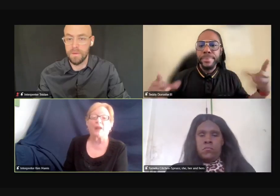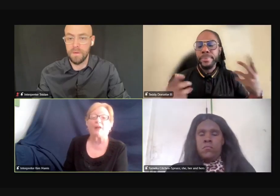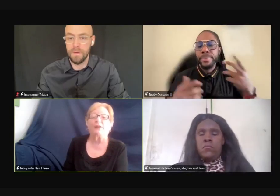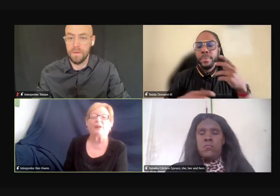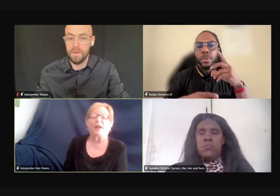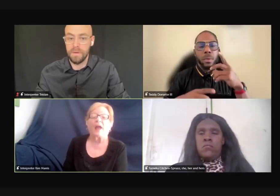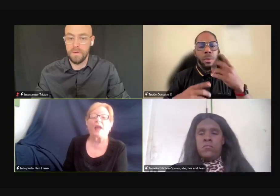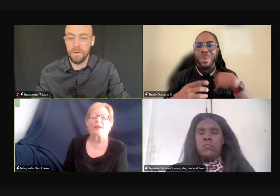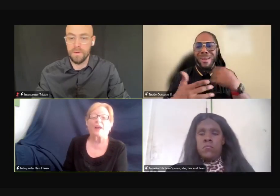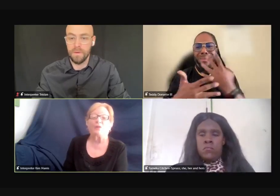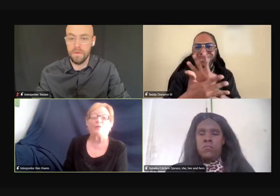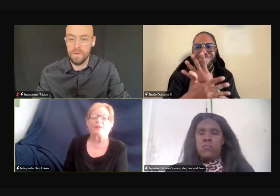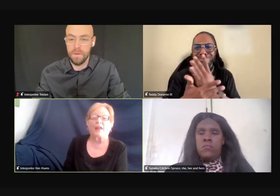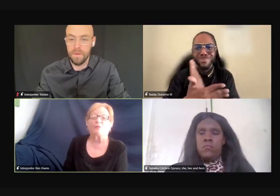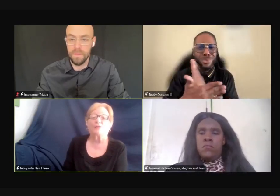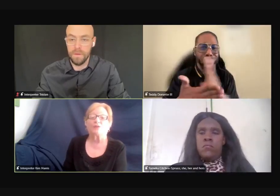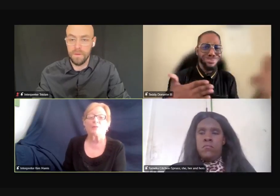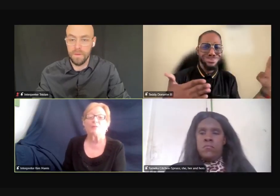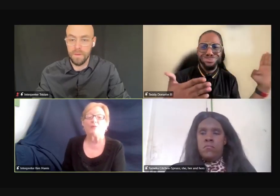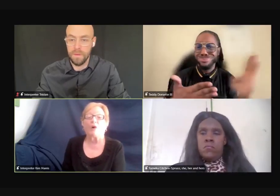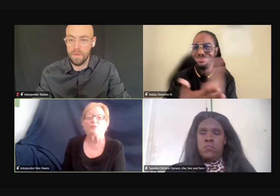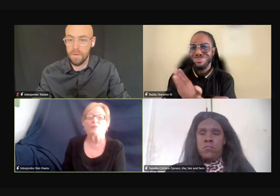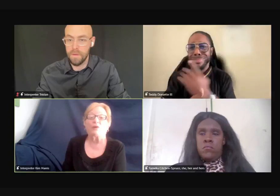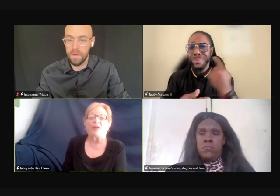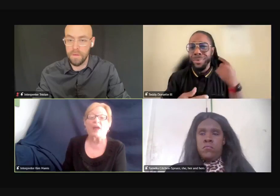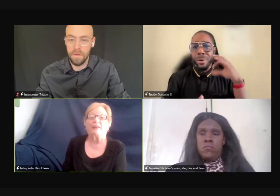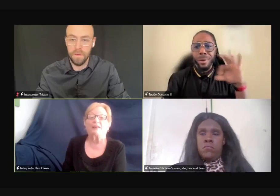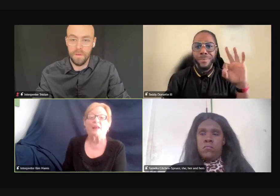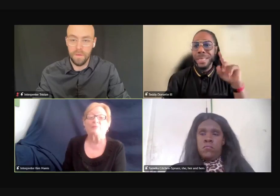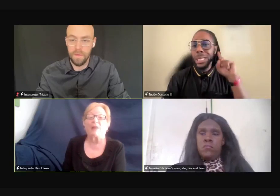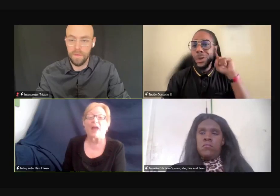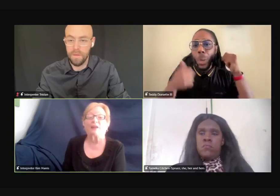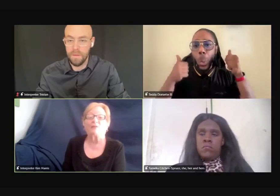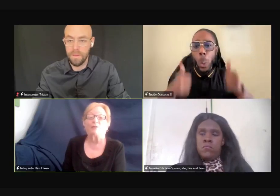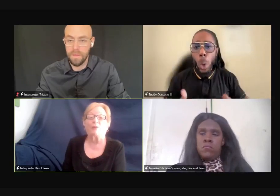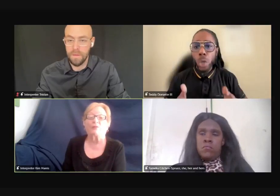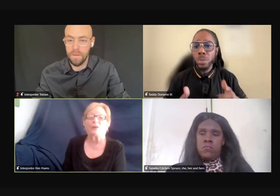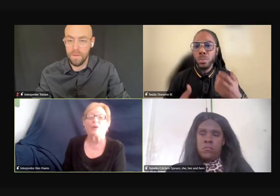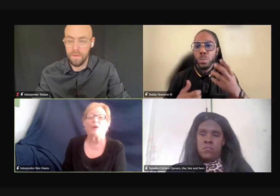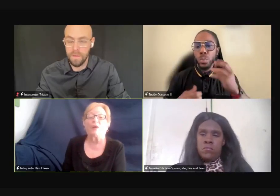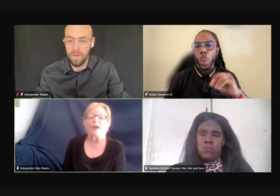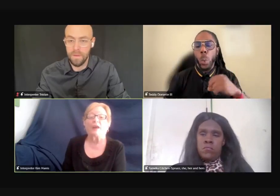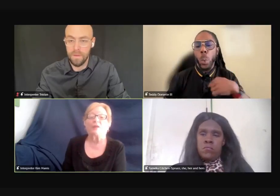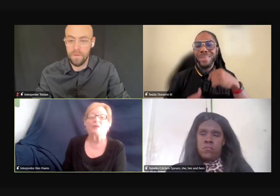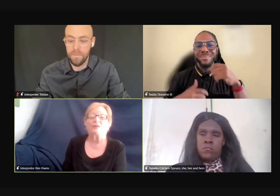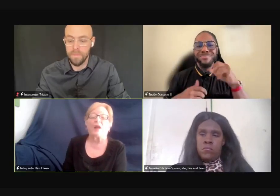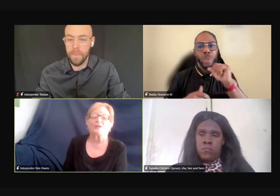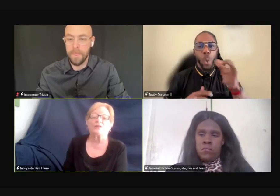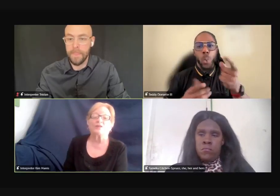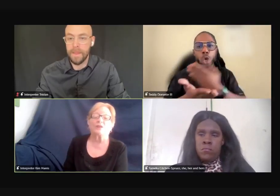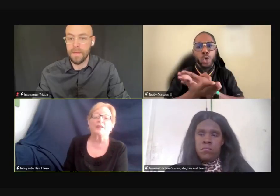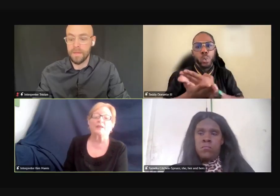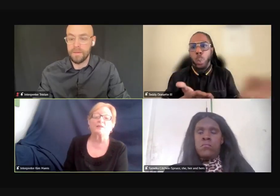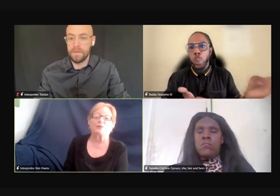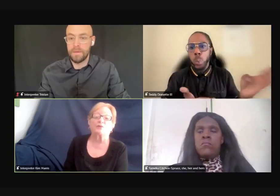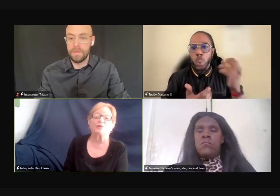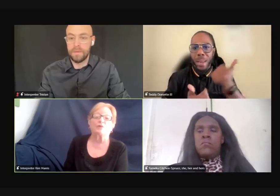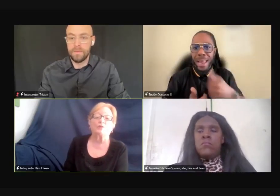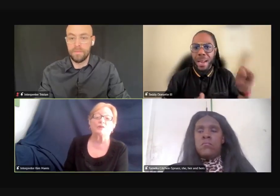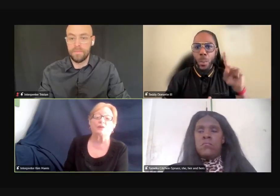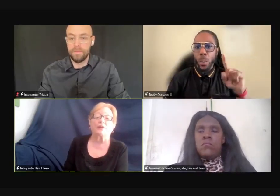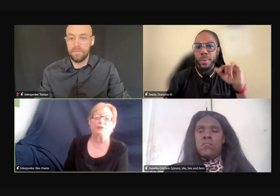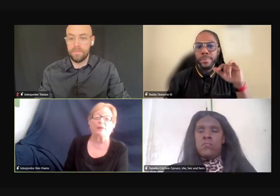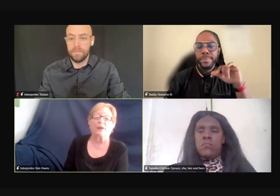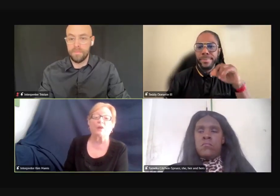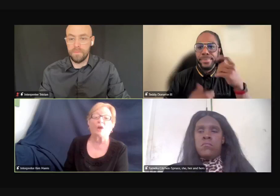truly deaf. And I know the language and I know involved with all that, back and forth, know, and you know, it's not like there's a person